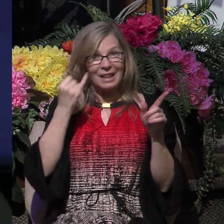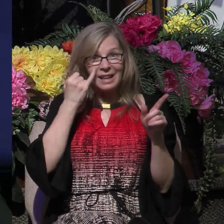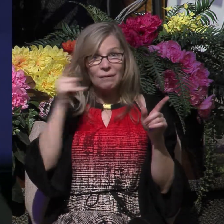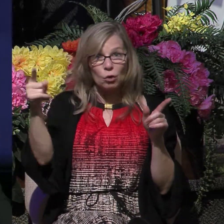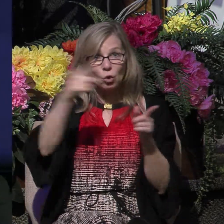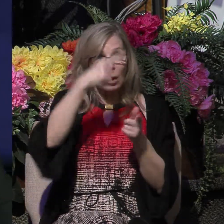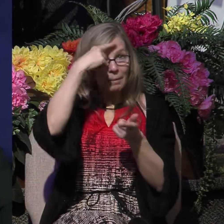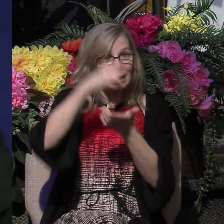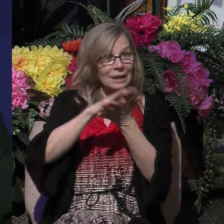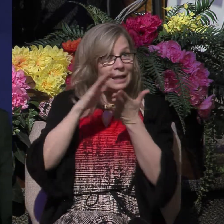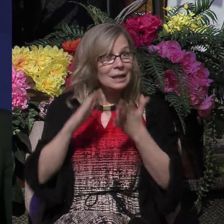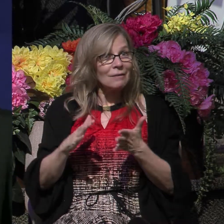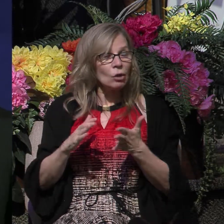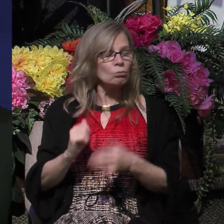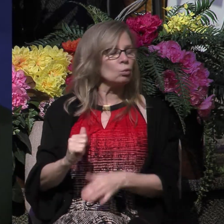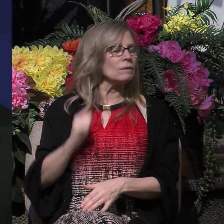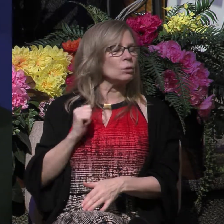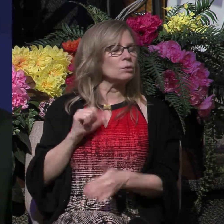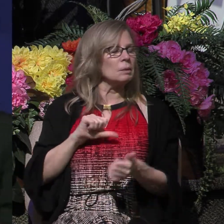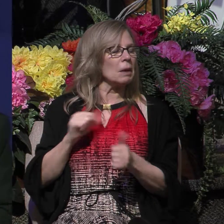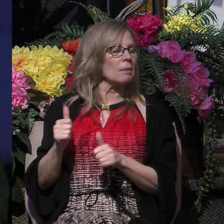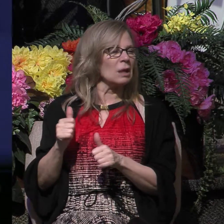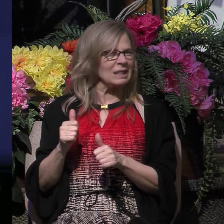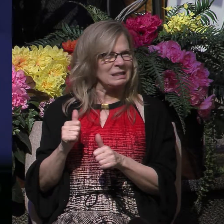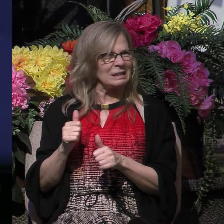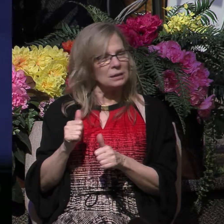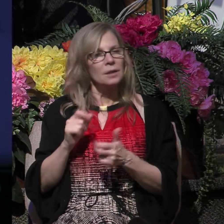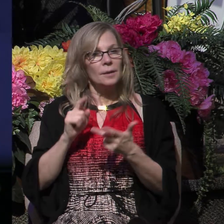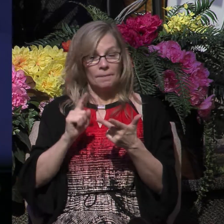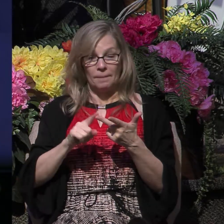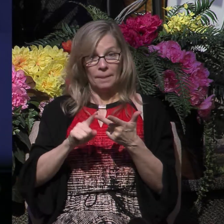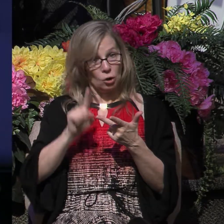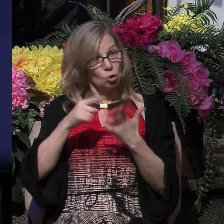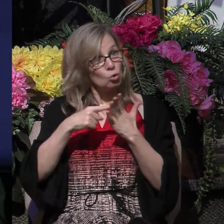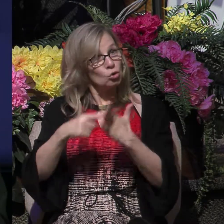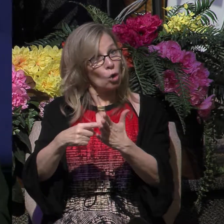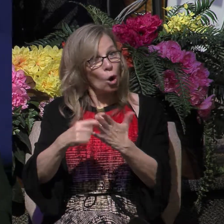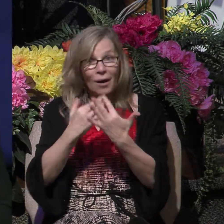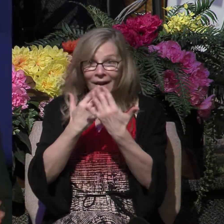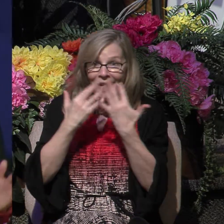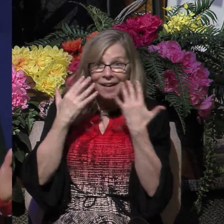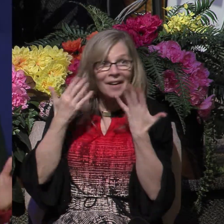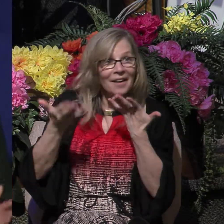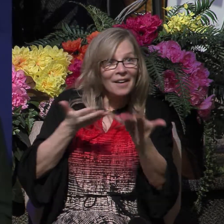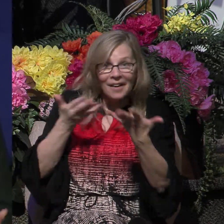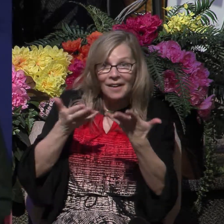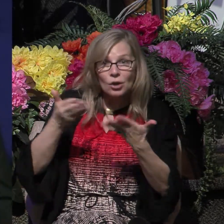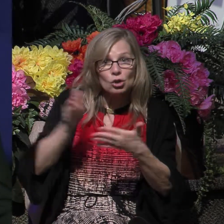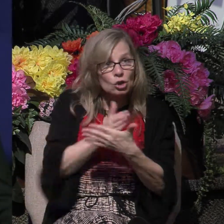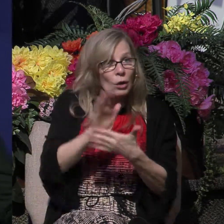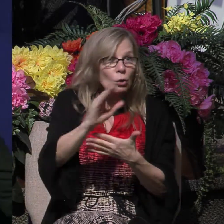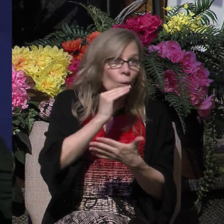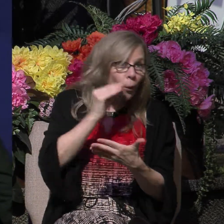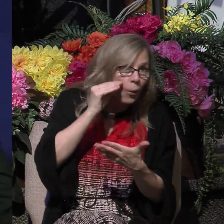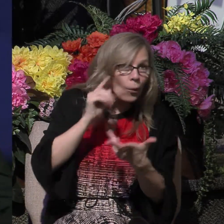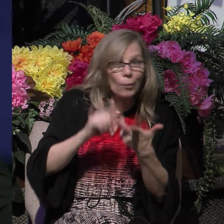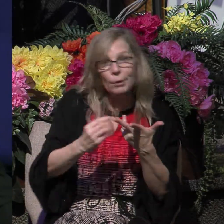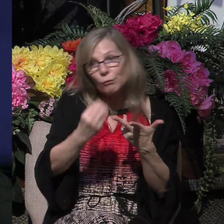disobedient believer. Do you show hospitality to others in terms of sharing your home, your food, your resources with them?